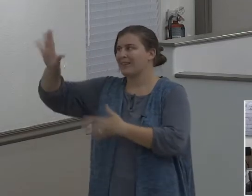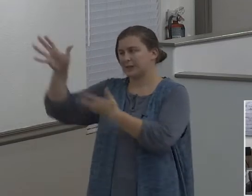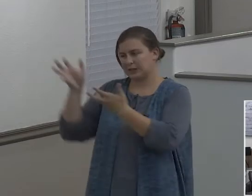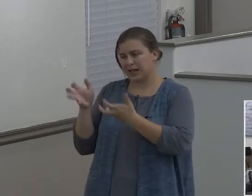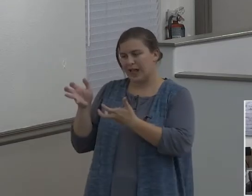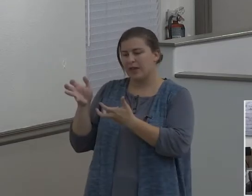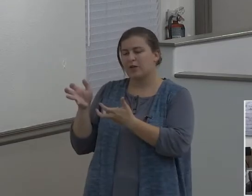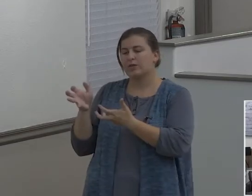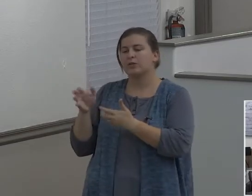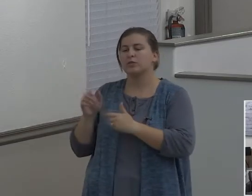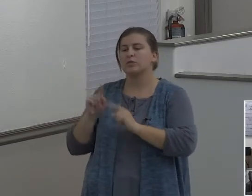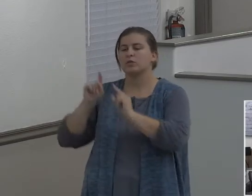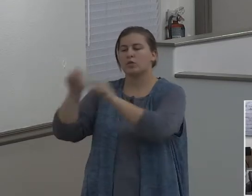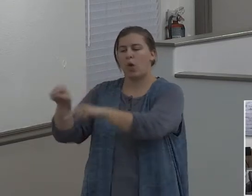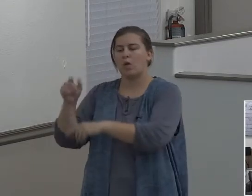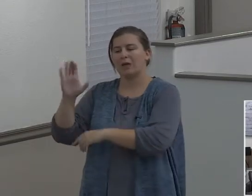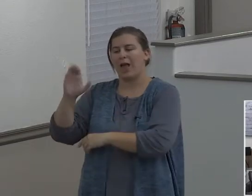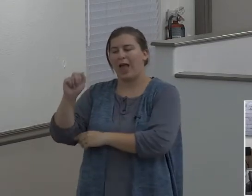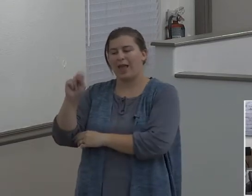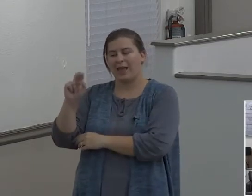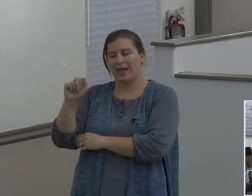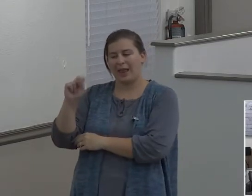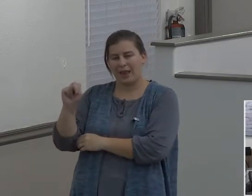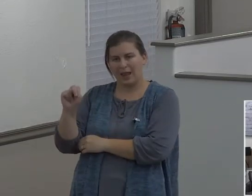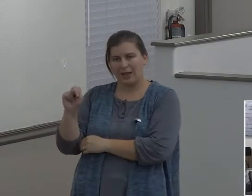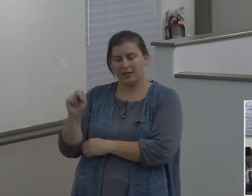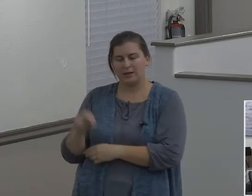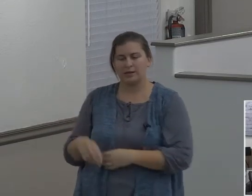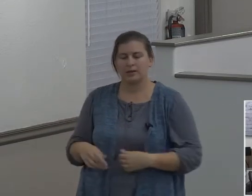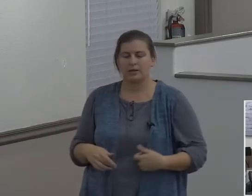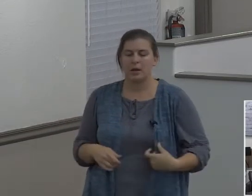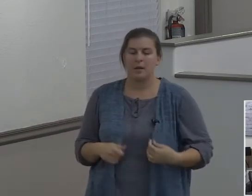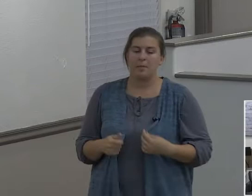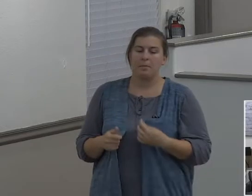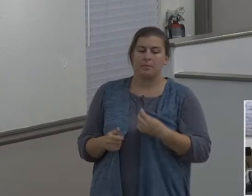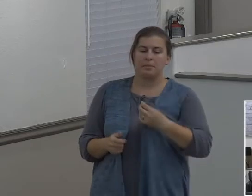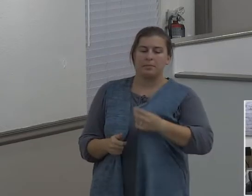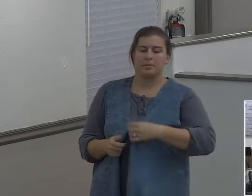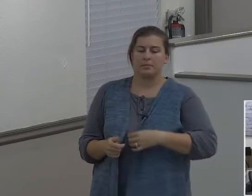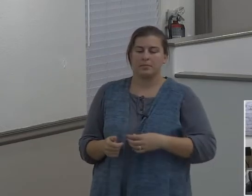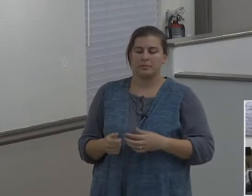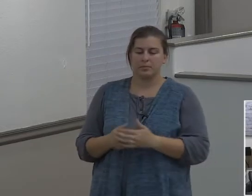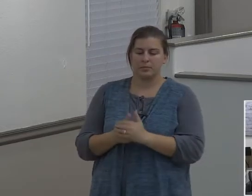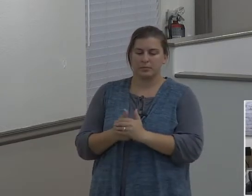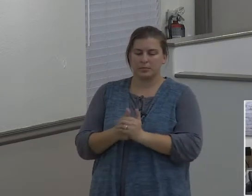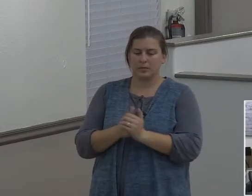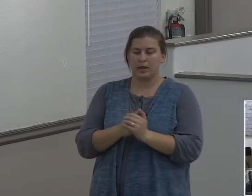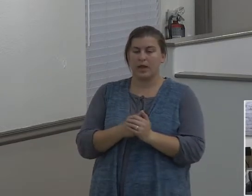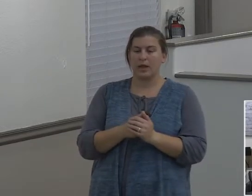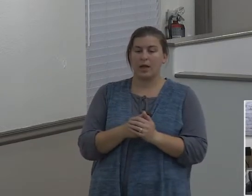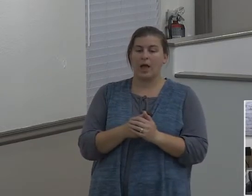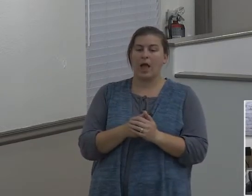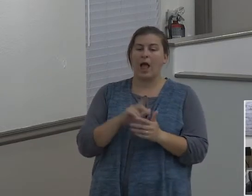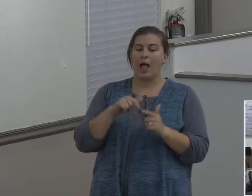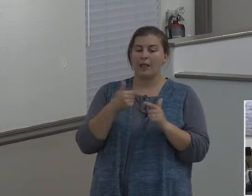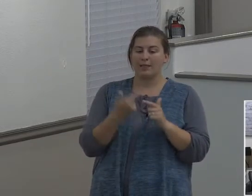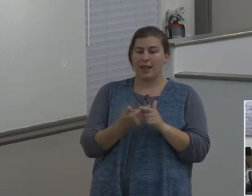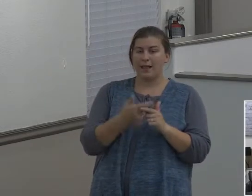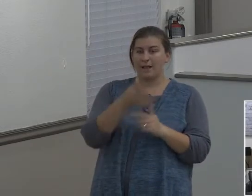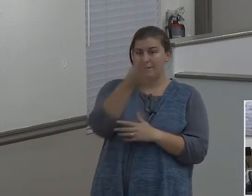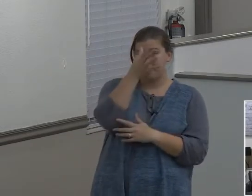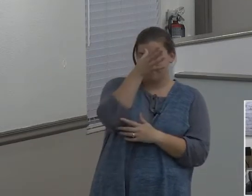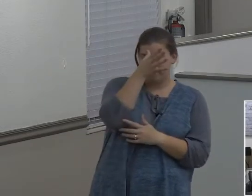probably sees his father converted, and as the head of the family, Terah led his family by